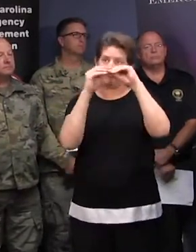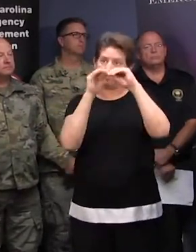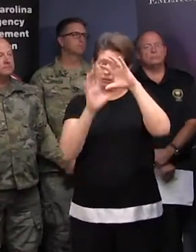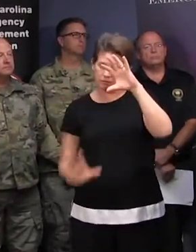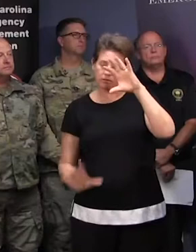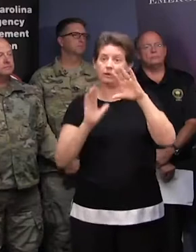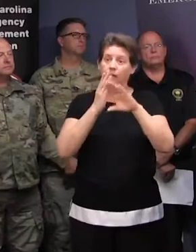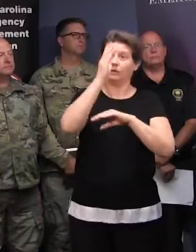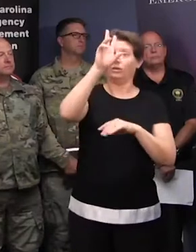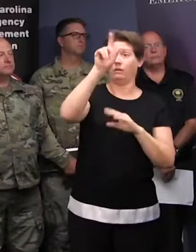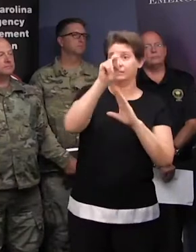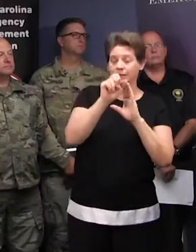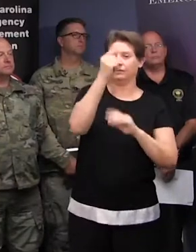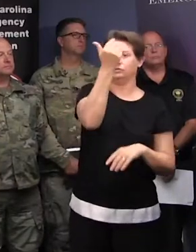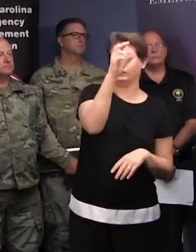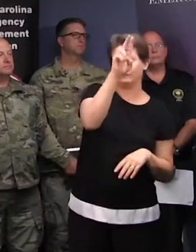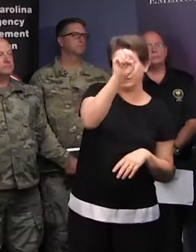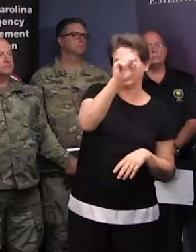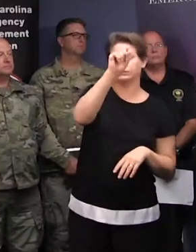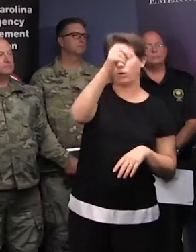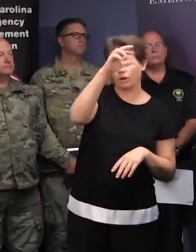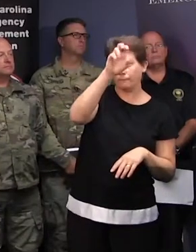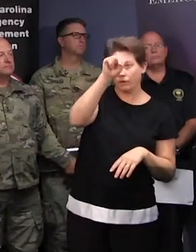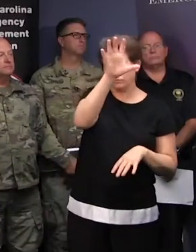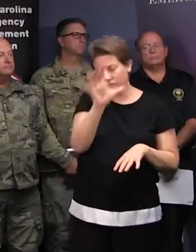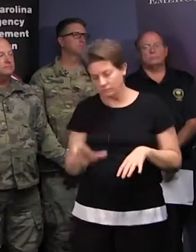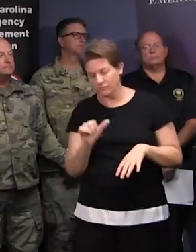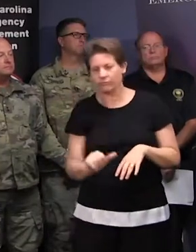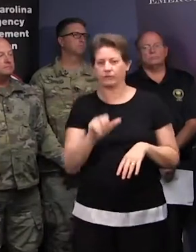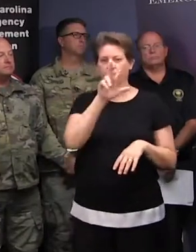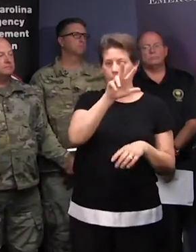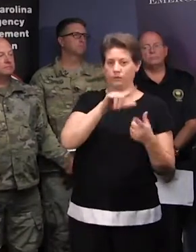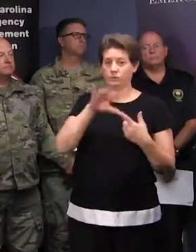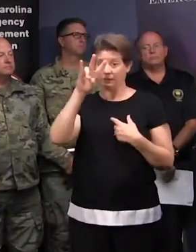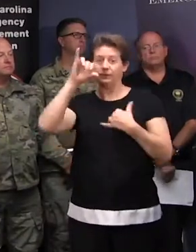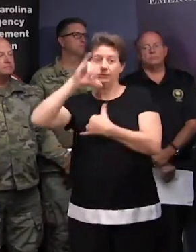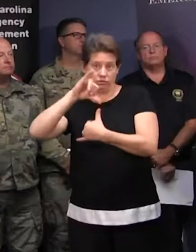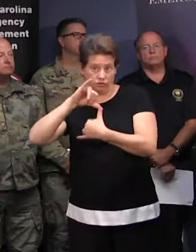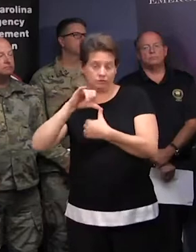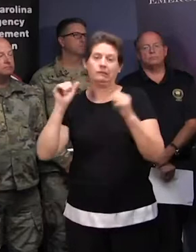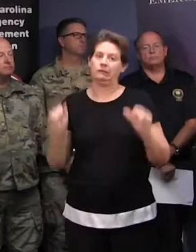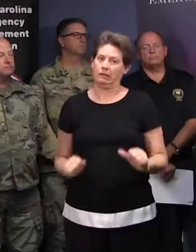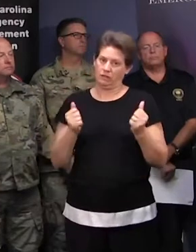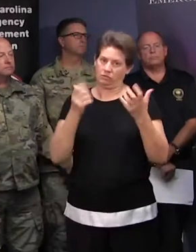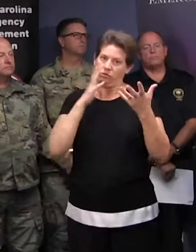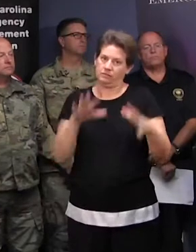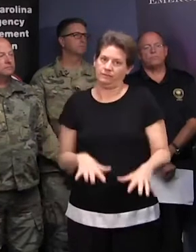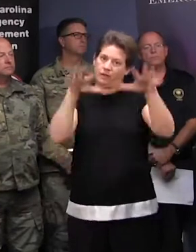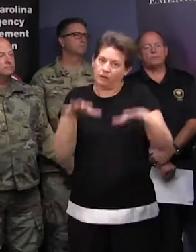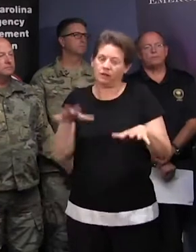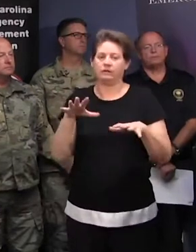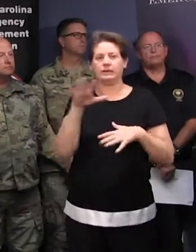area, rainfall amounts could be as high as 3 to 7 inches, which could be enough to produce flash flooding in low-lying and urbanized